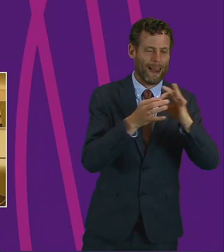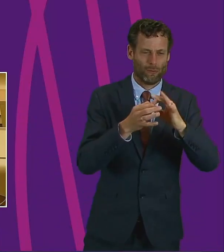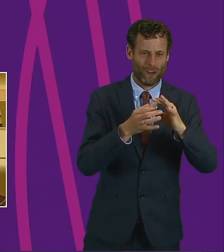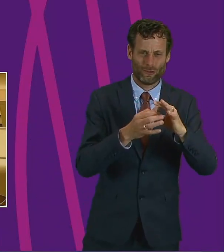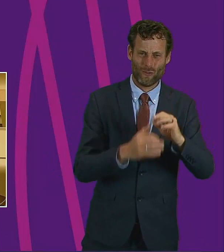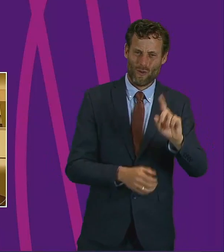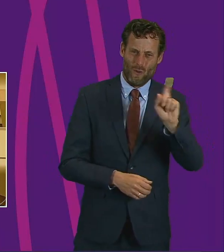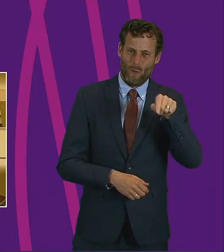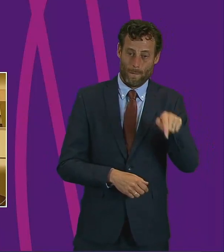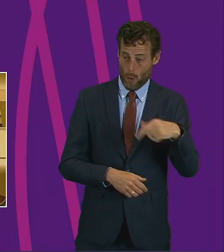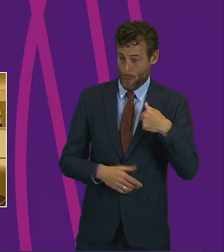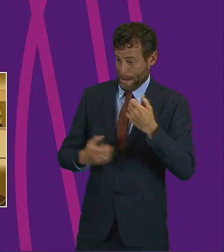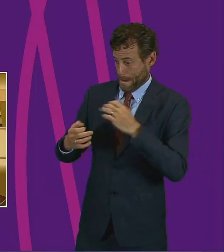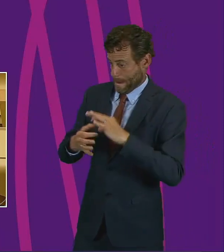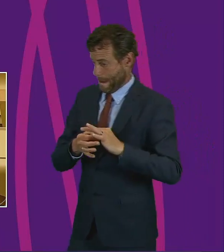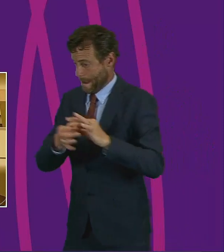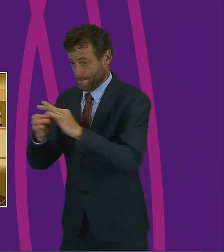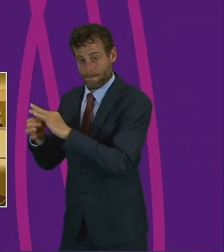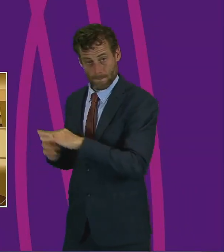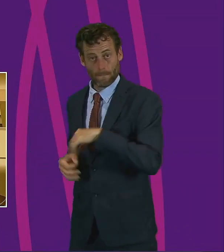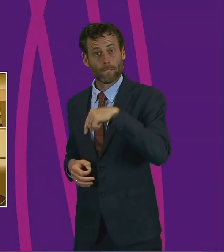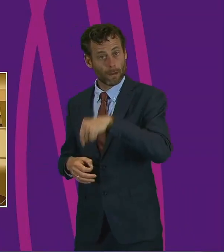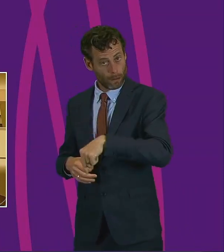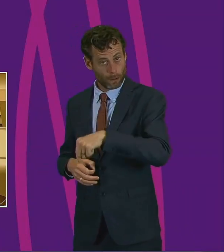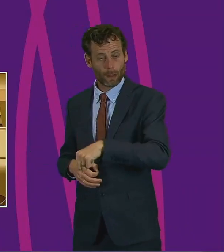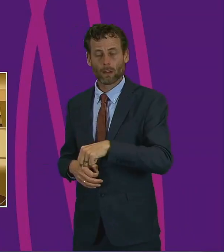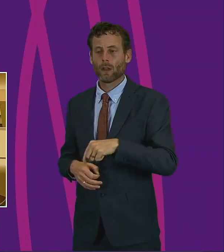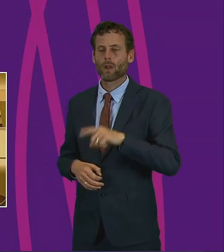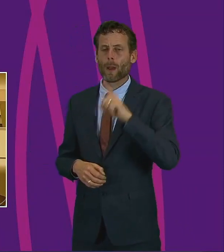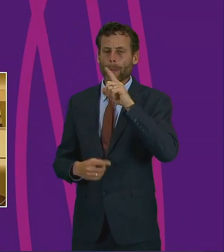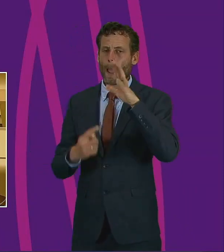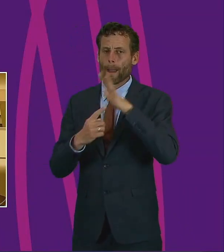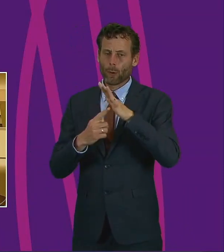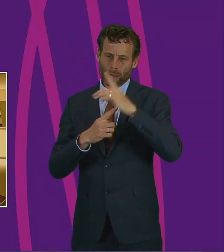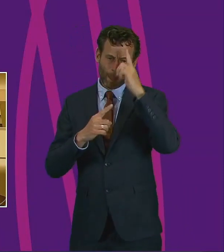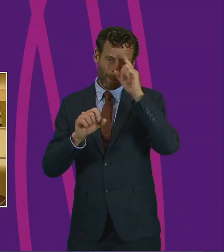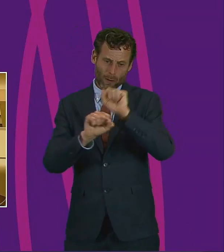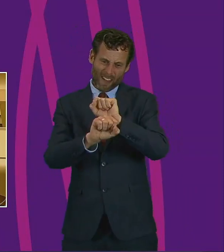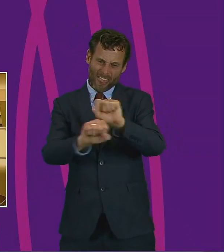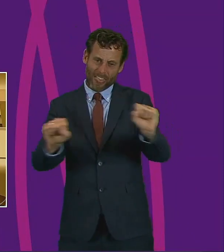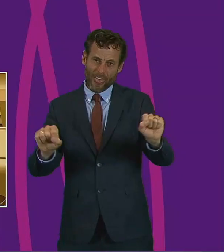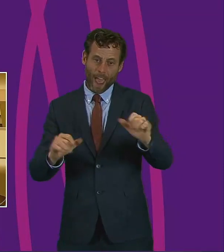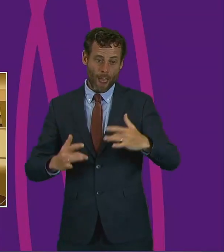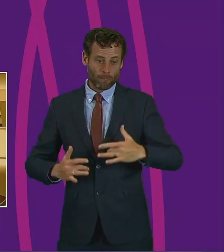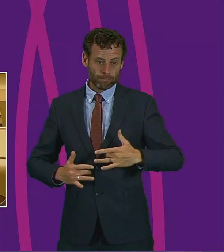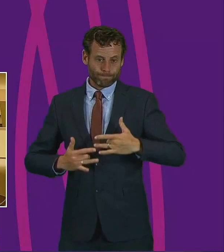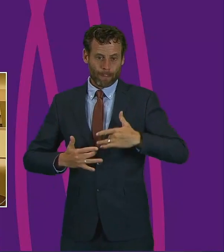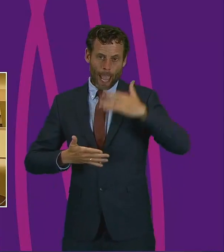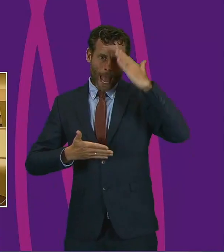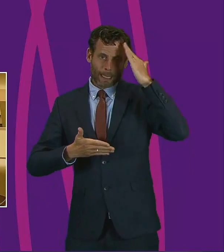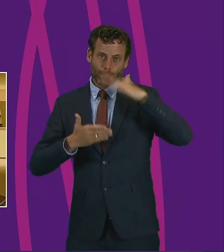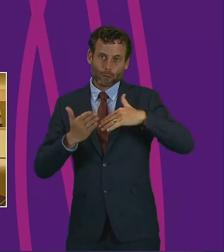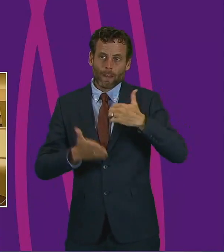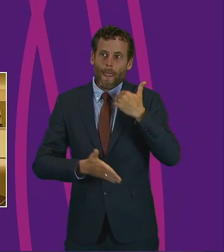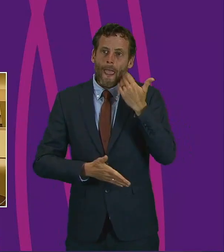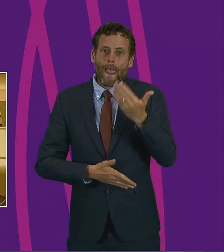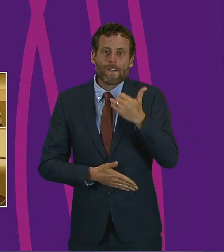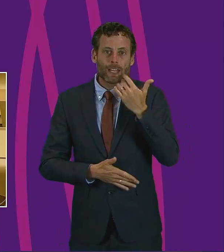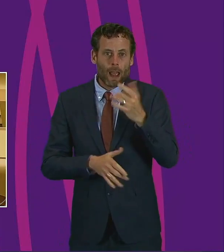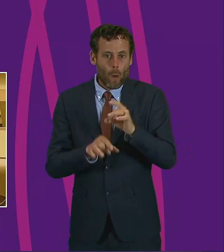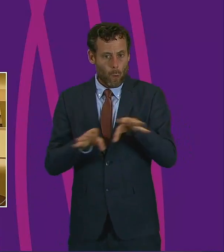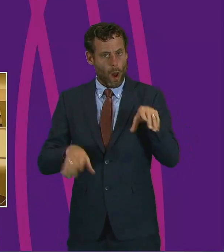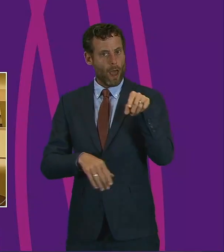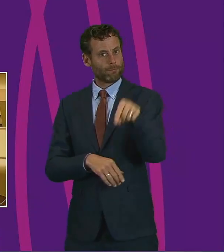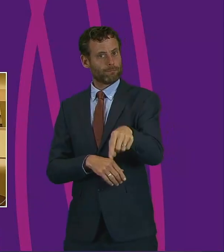is the importance that we will place on lived experience. One example which we will use during this is the social security